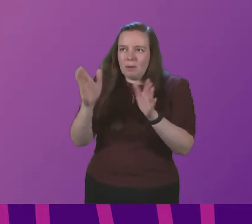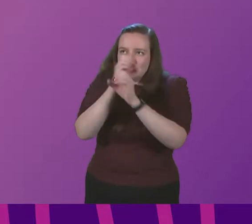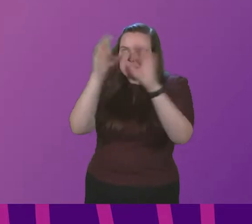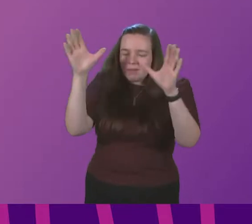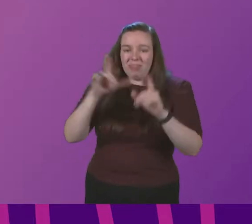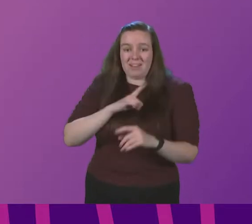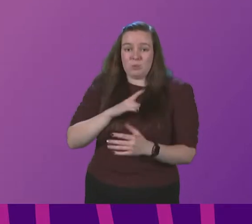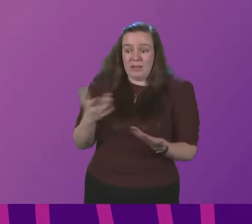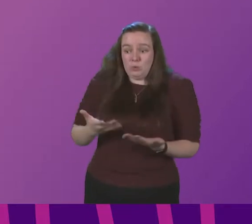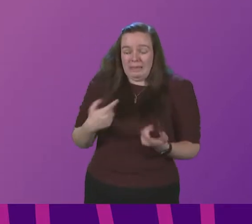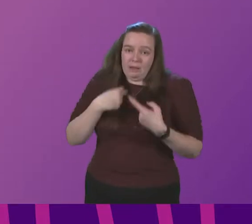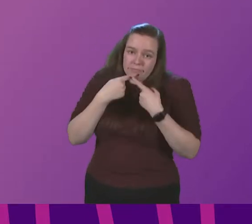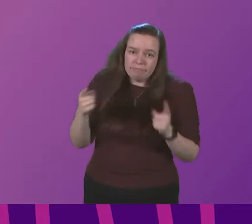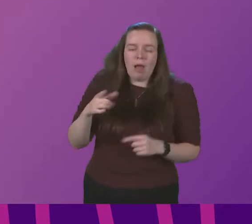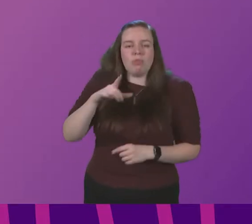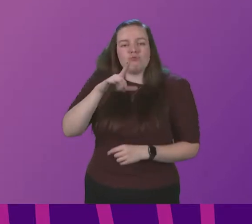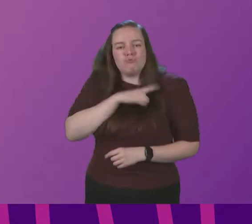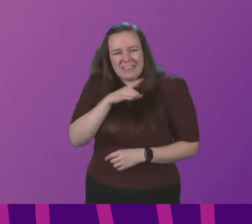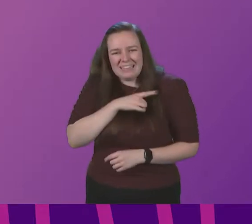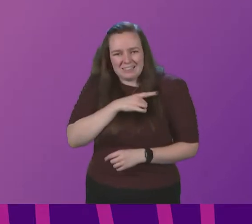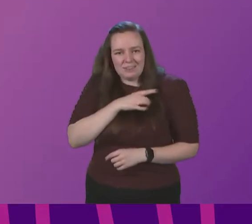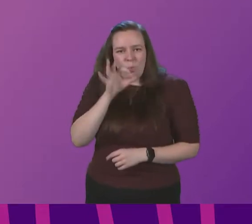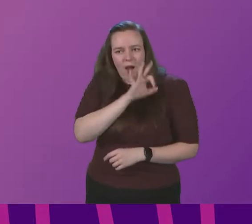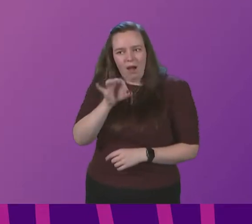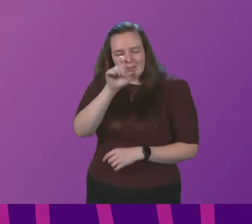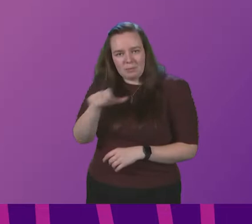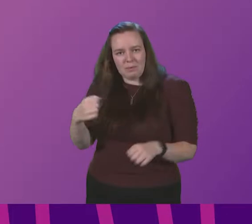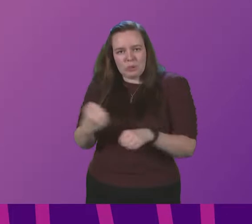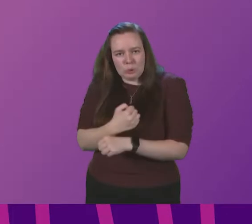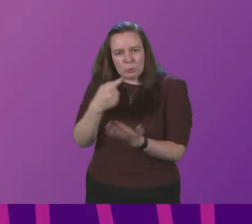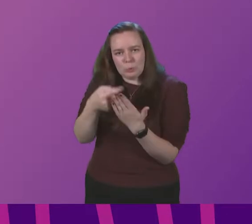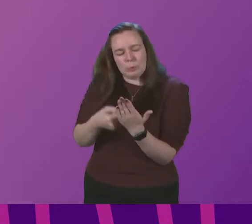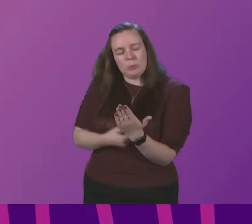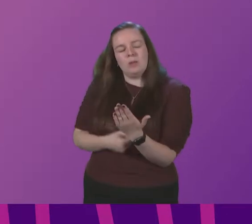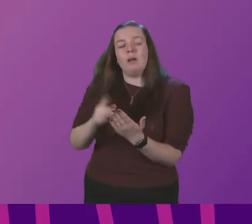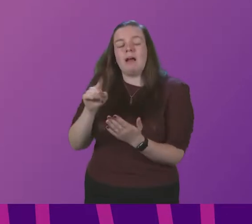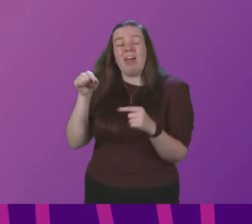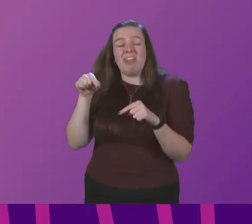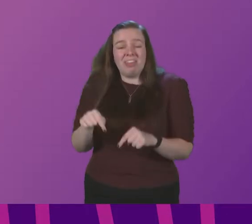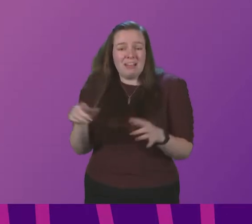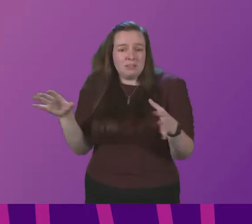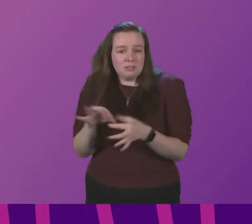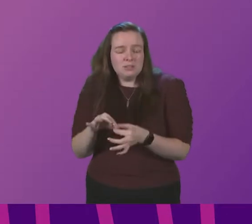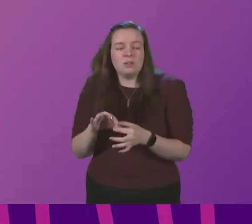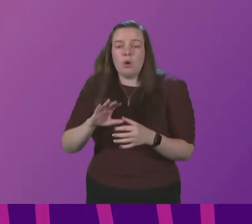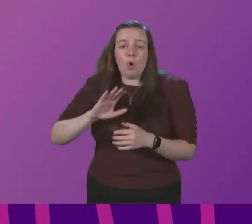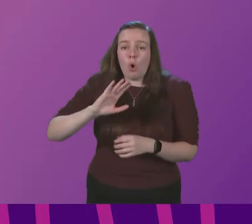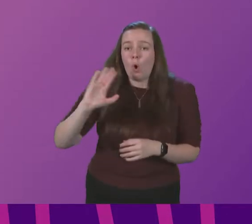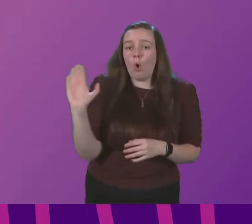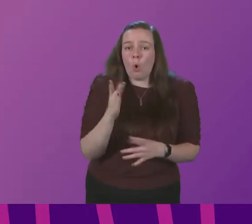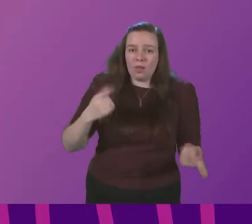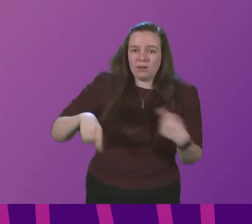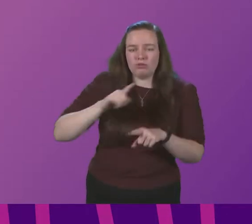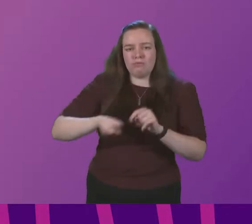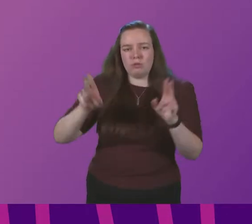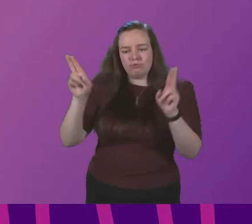setting out today the reason for what we are asking people to do but this is about just all of us trying to